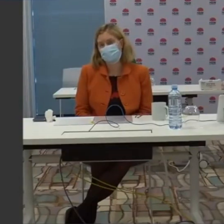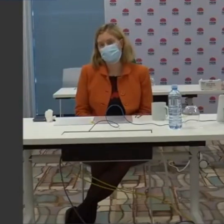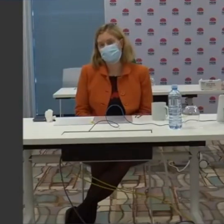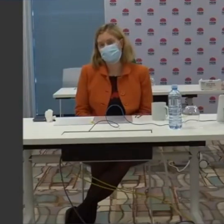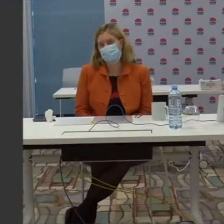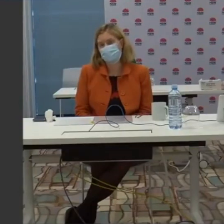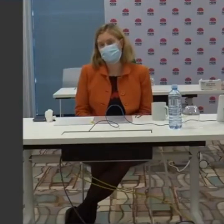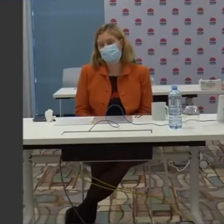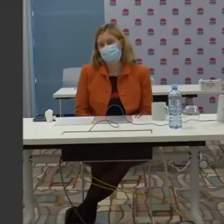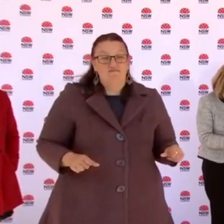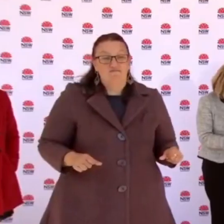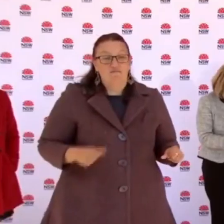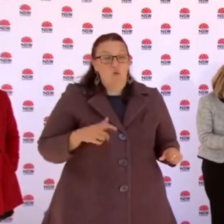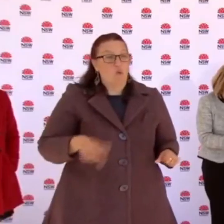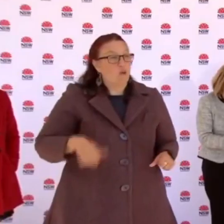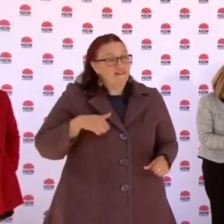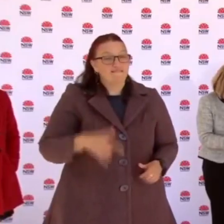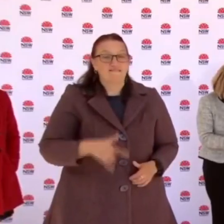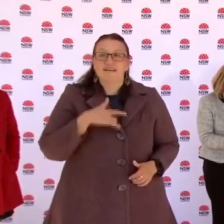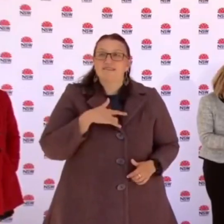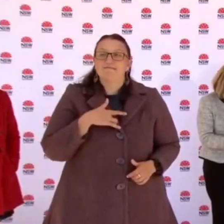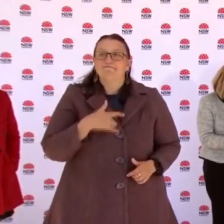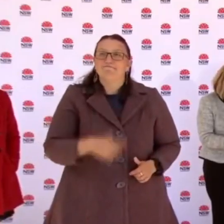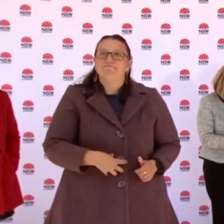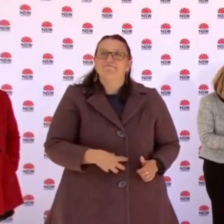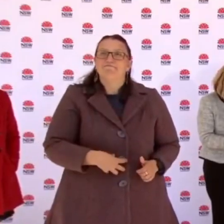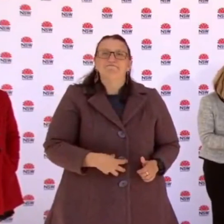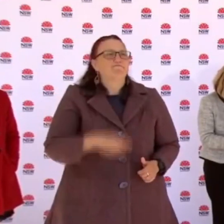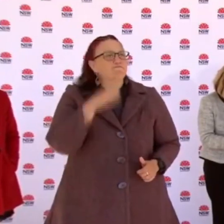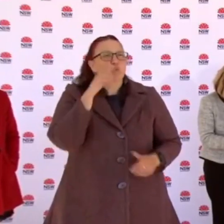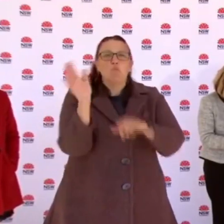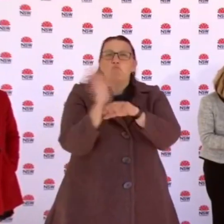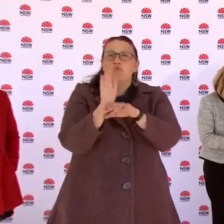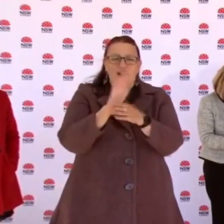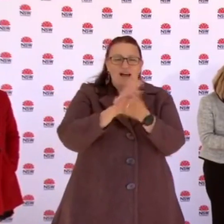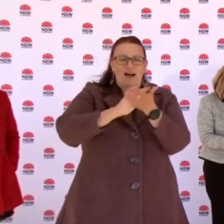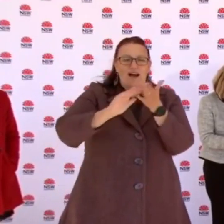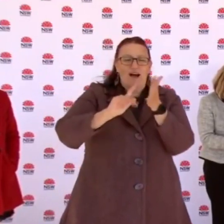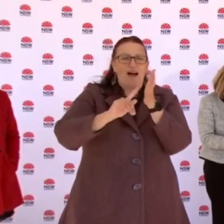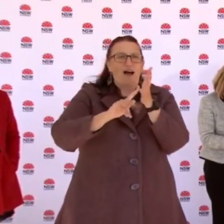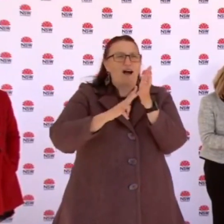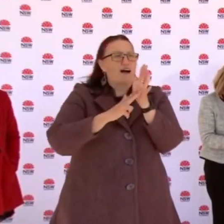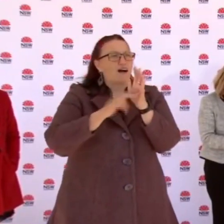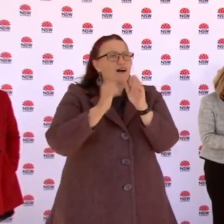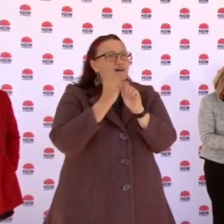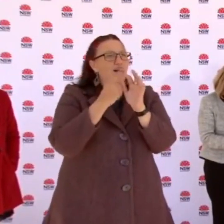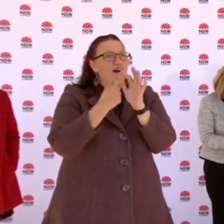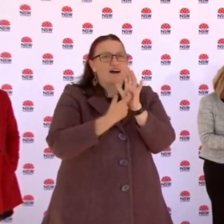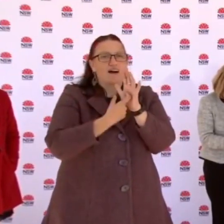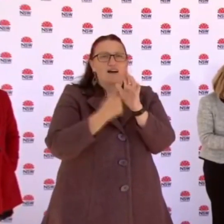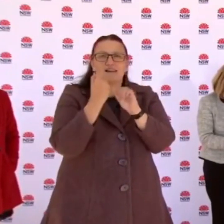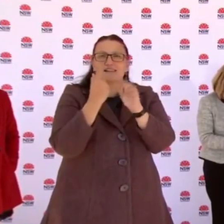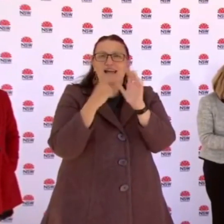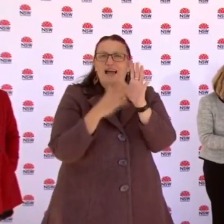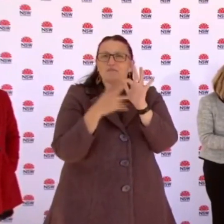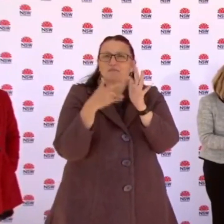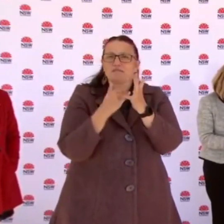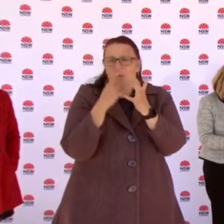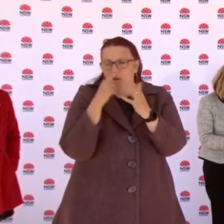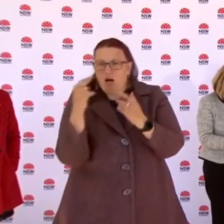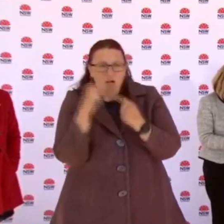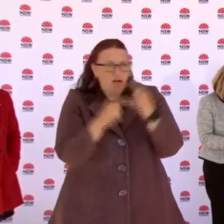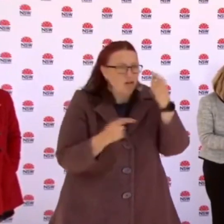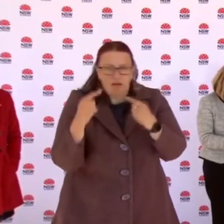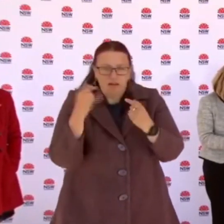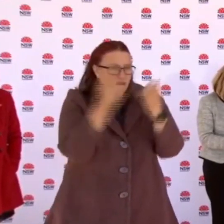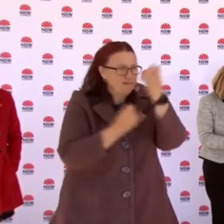questions. I'm the Minister and I'll answer it. It's almost a sense now of the Hunger Games of people chasing vaccine and until